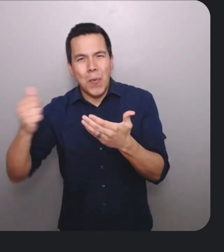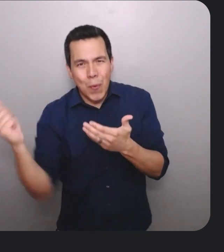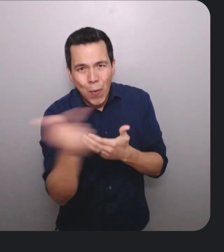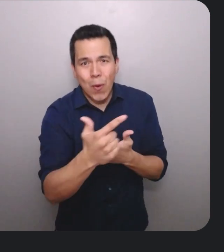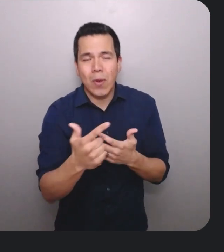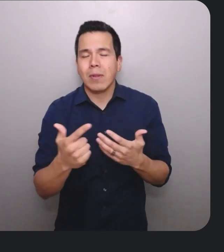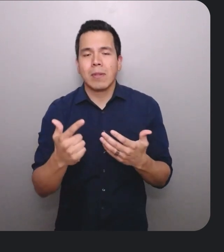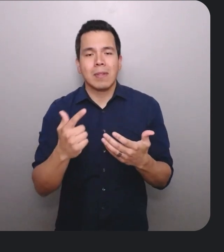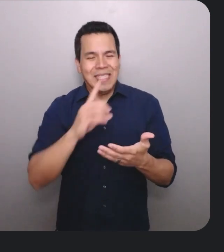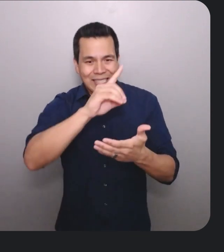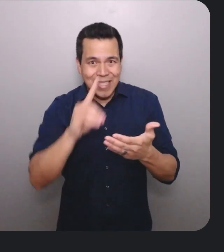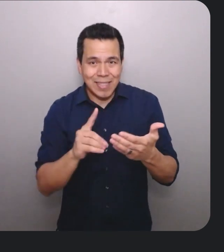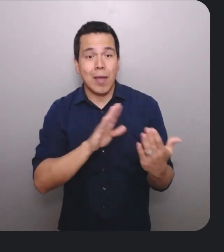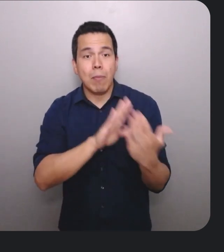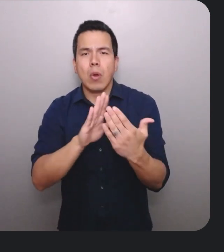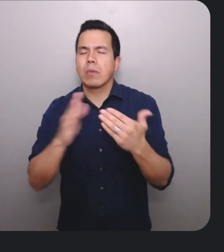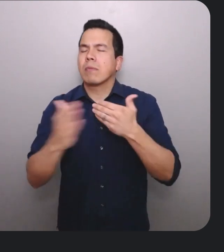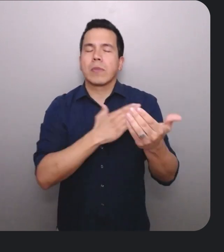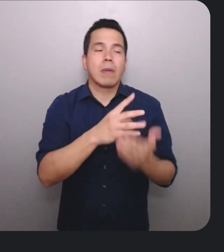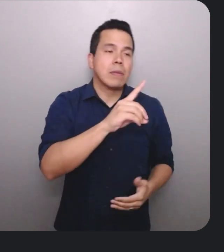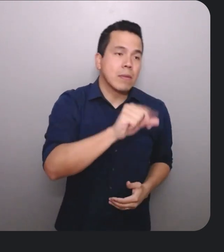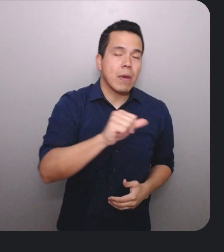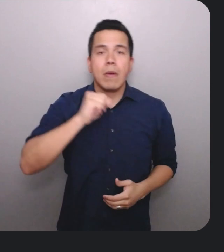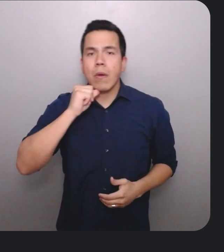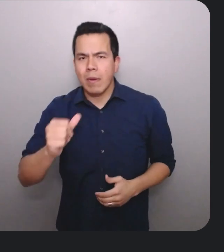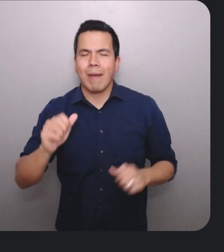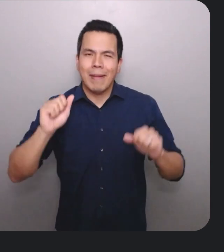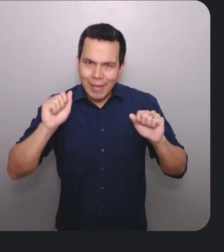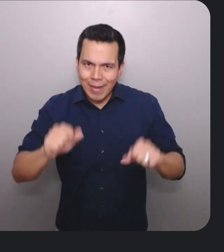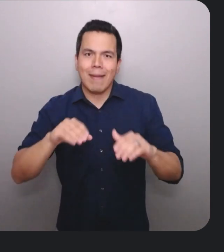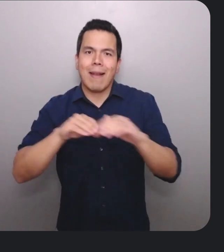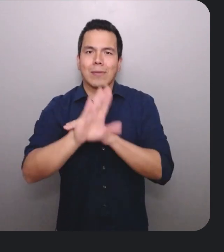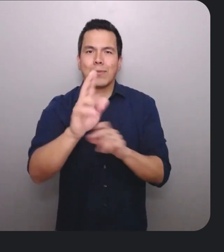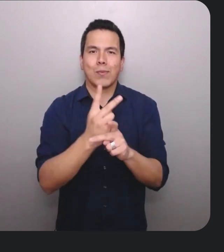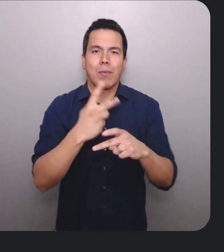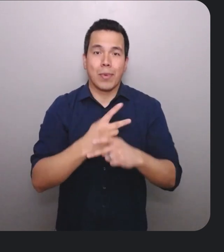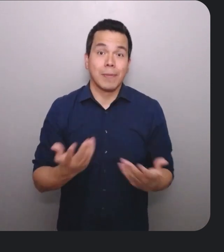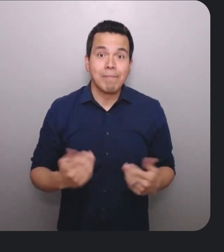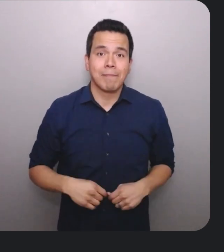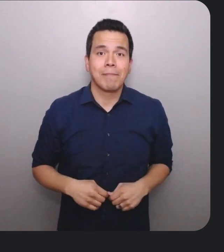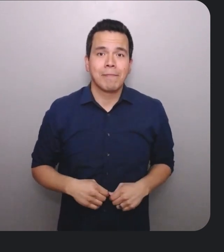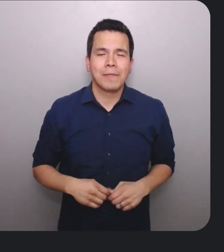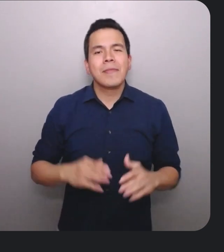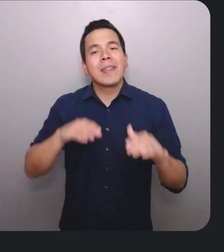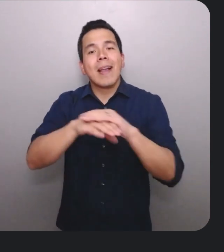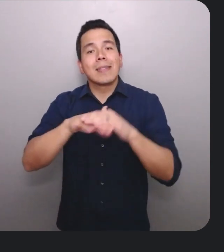everyone. To design in a way where everyone, regardless of their abilities or environment, can access your product. Accessible